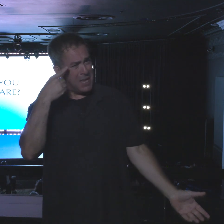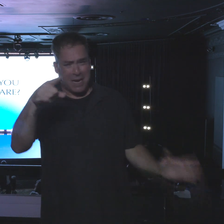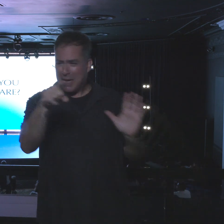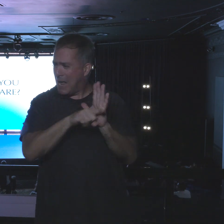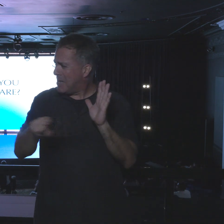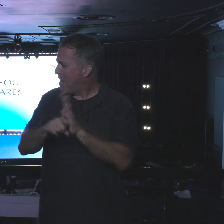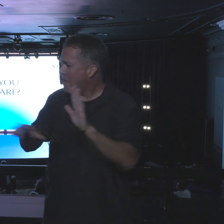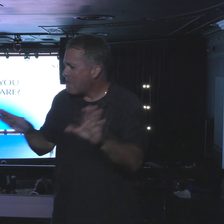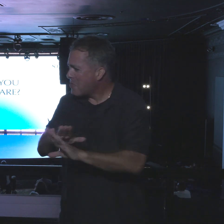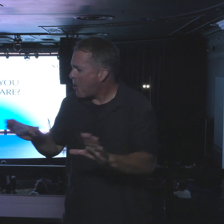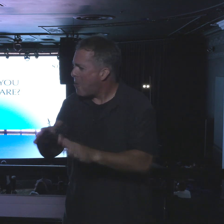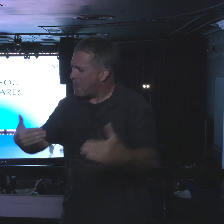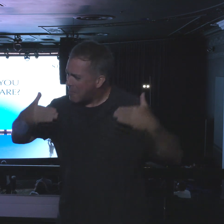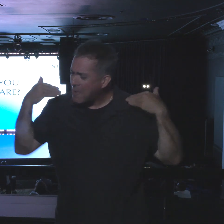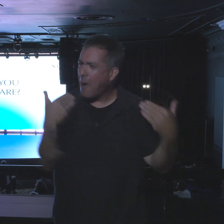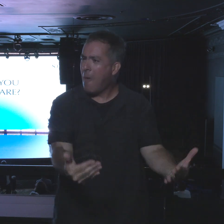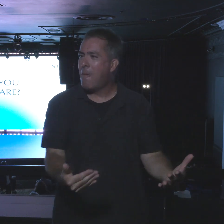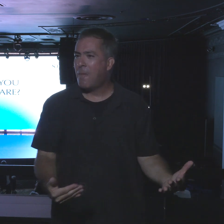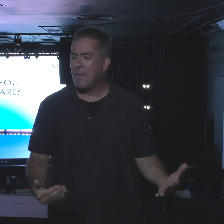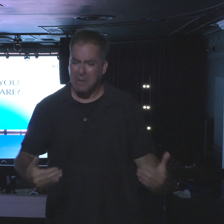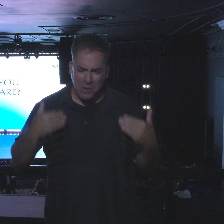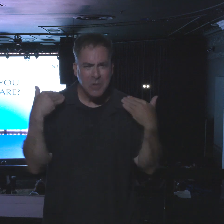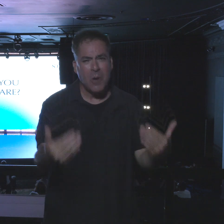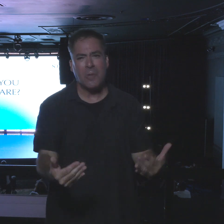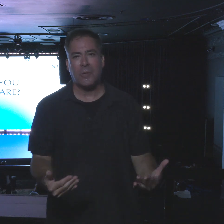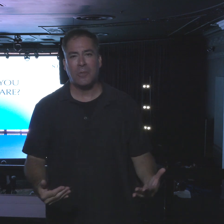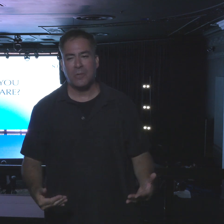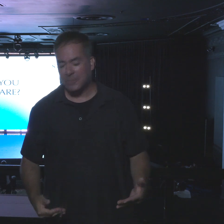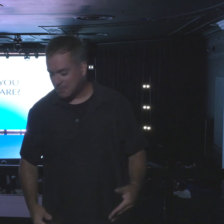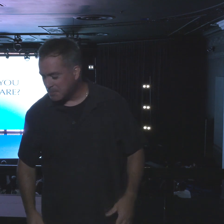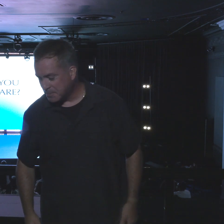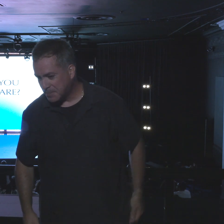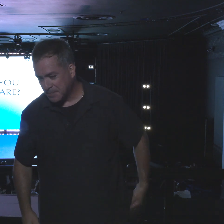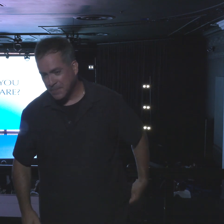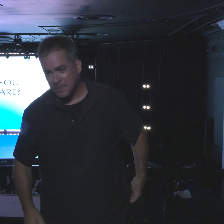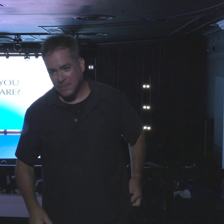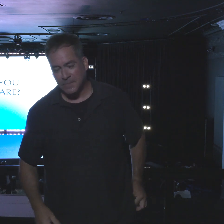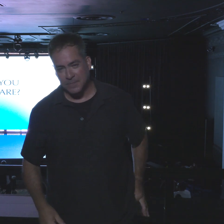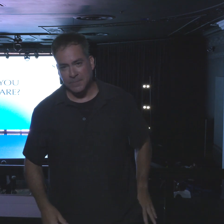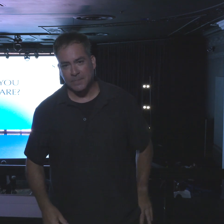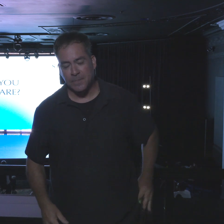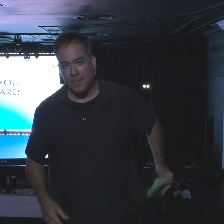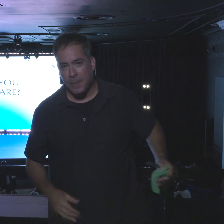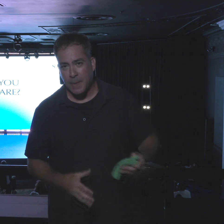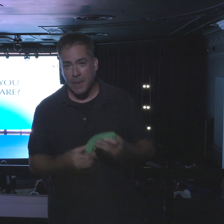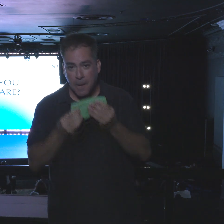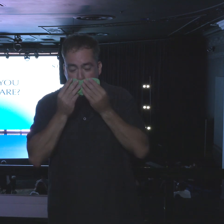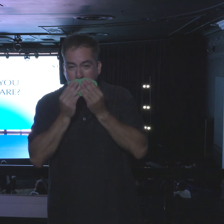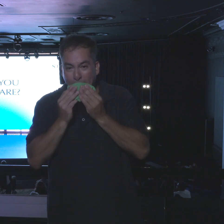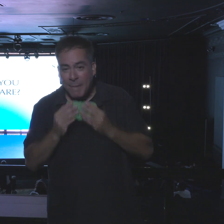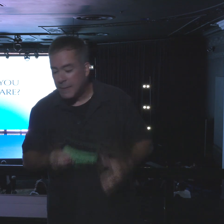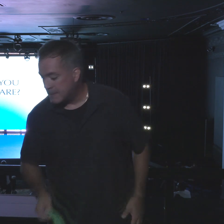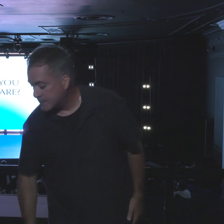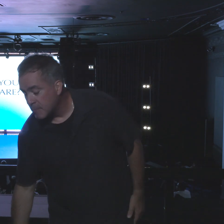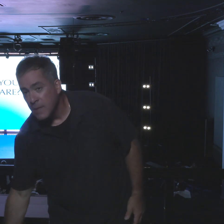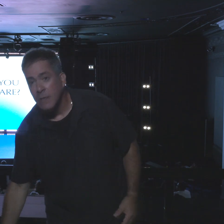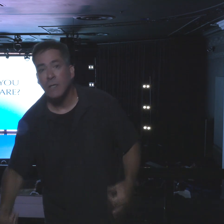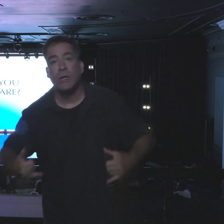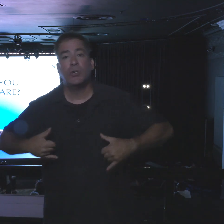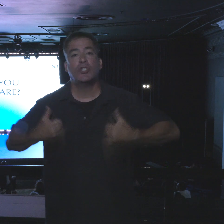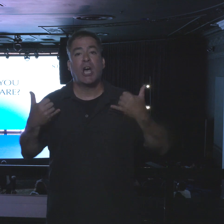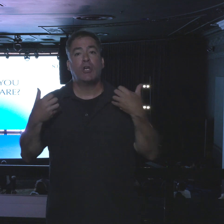about it. Come on, let's, let's go. Let's get on with it. Joshua and Caleb are the only two